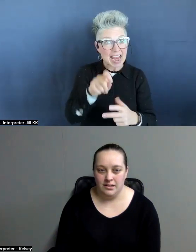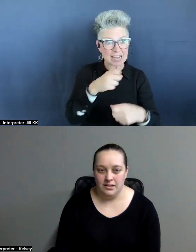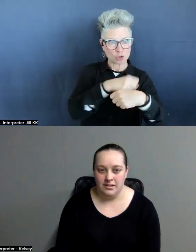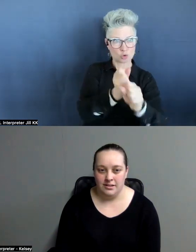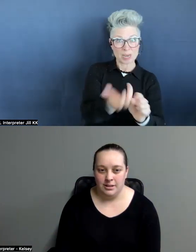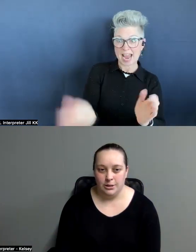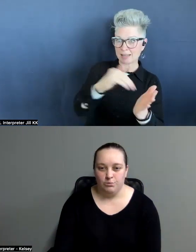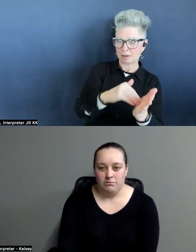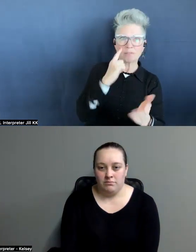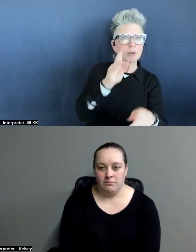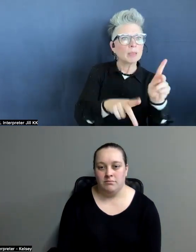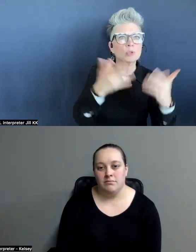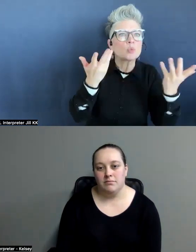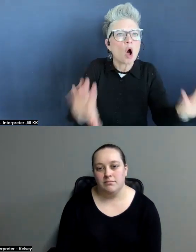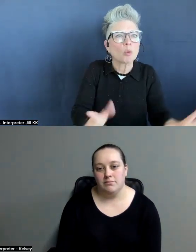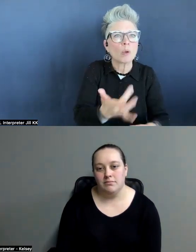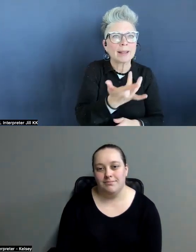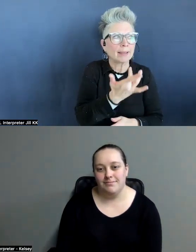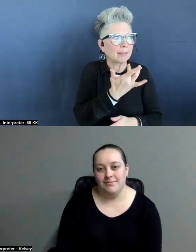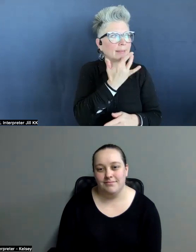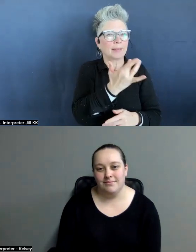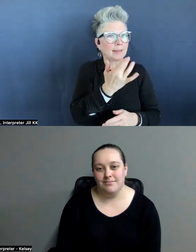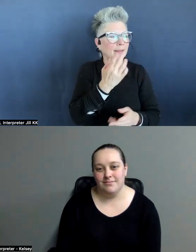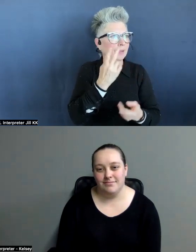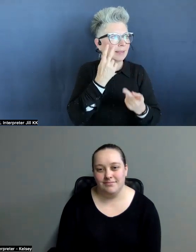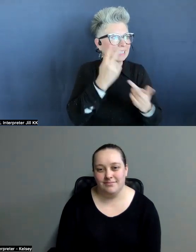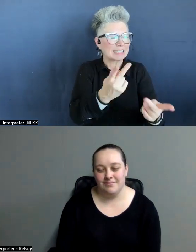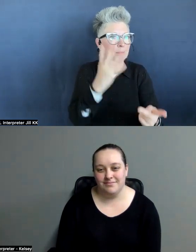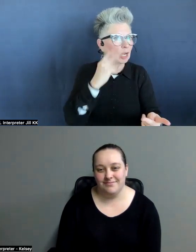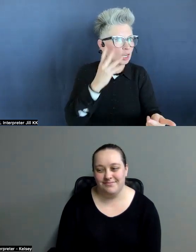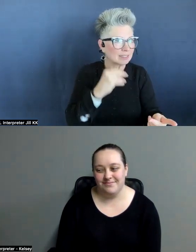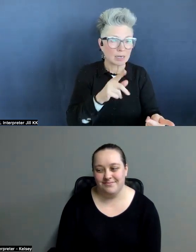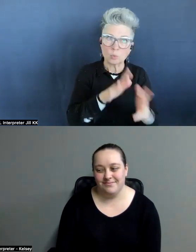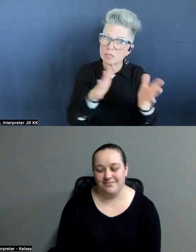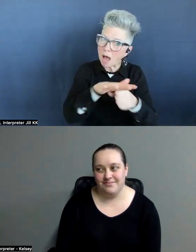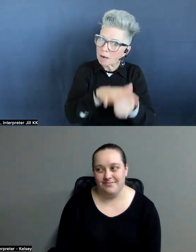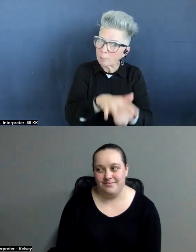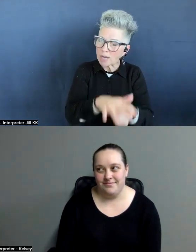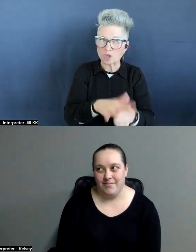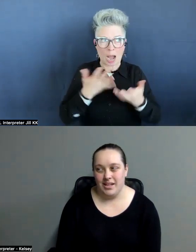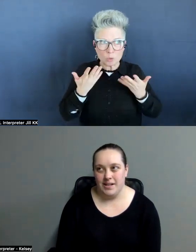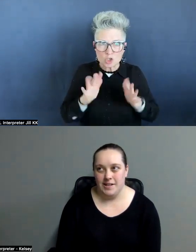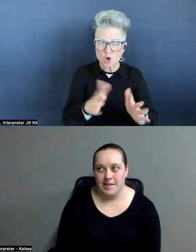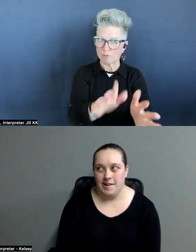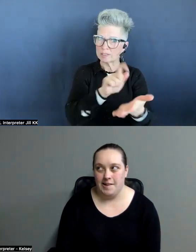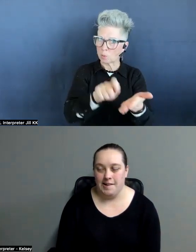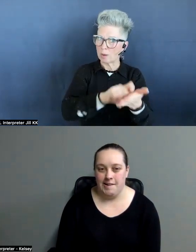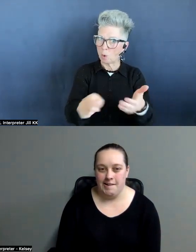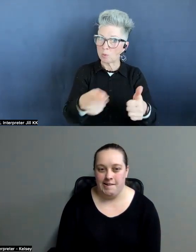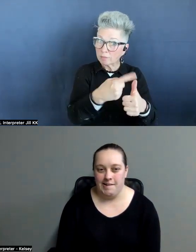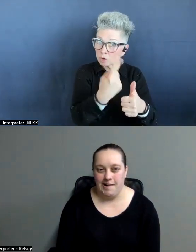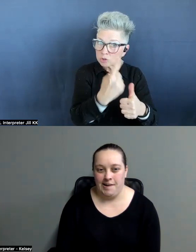people who had already experienced it. So it was, it was a lot of pressure. I was nervous when I wrote the first one in the first one.